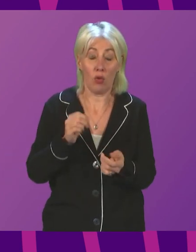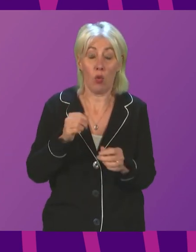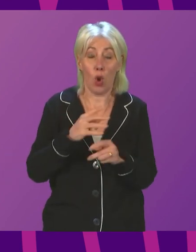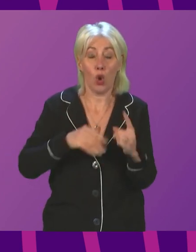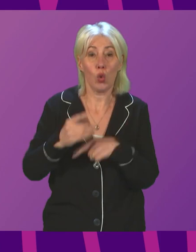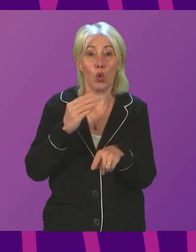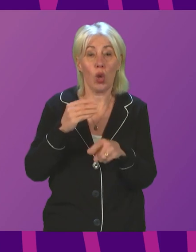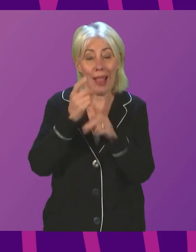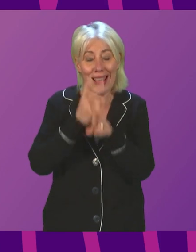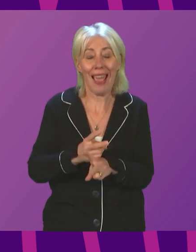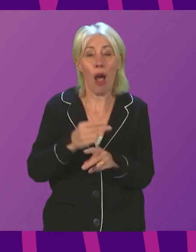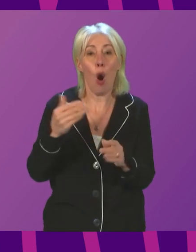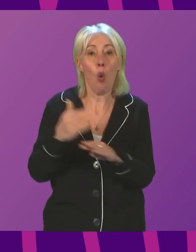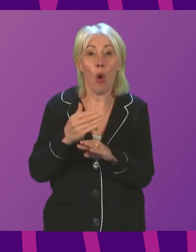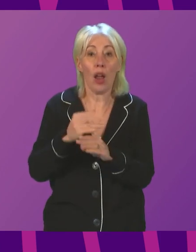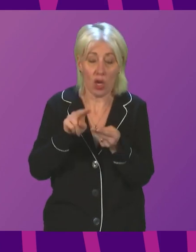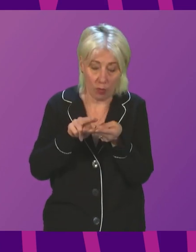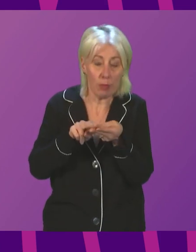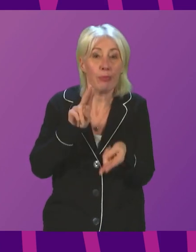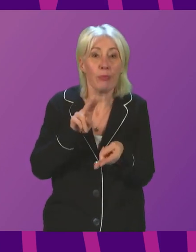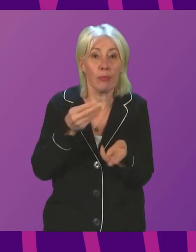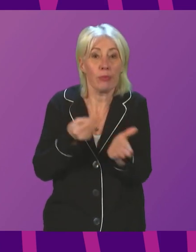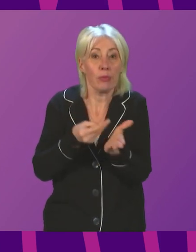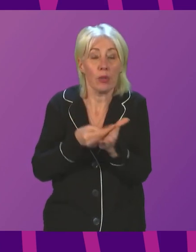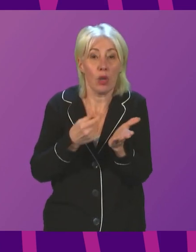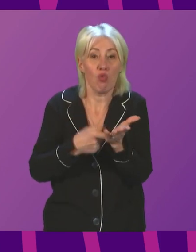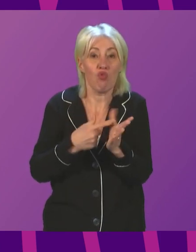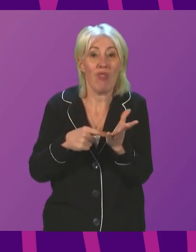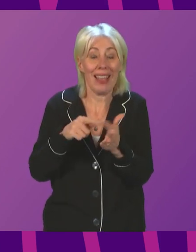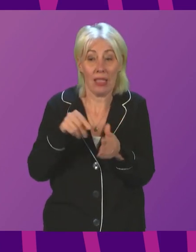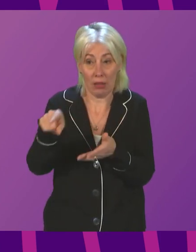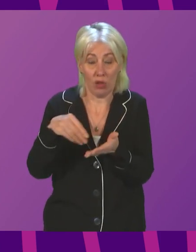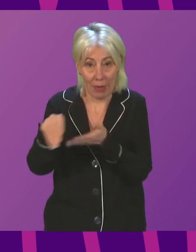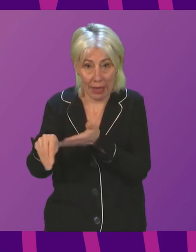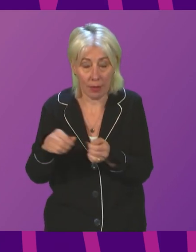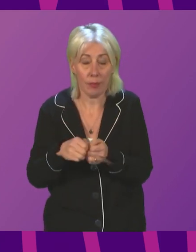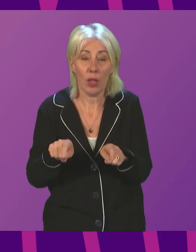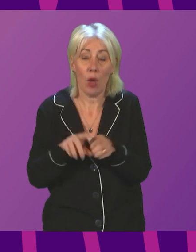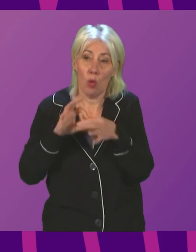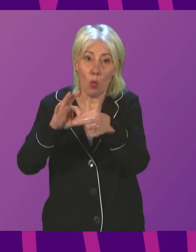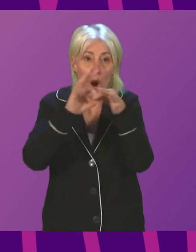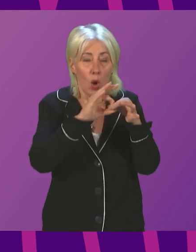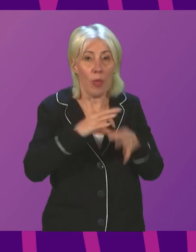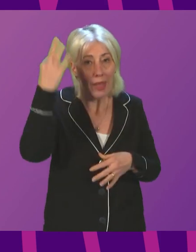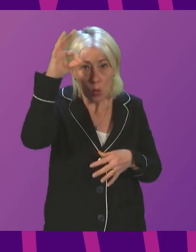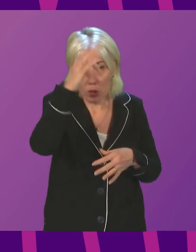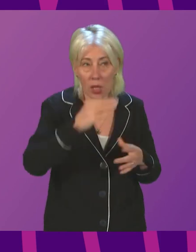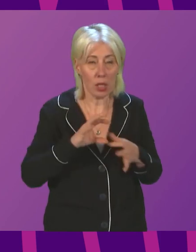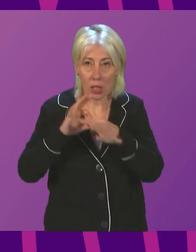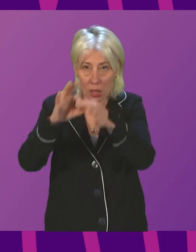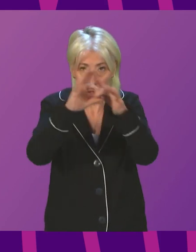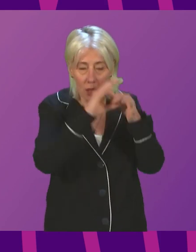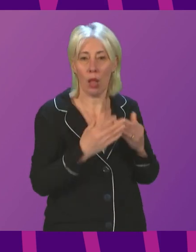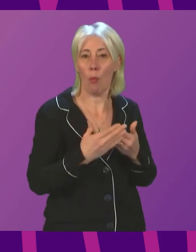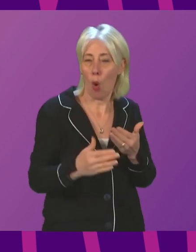care workers, that was part of what the Health Secretary announced some weeks ago. We are working with our local authority partners to make sure that we have